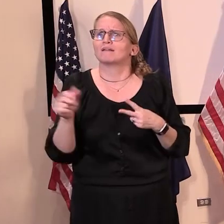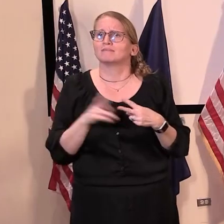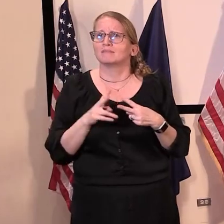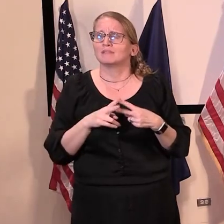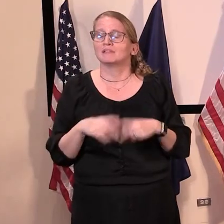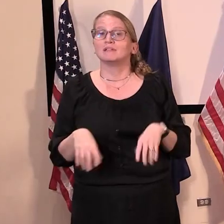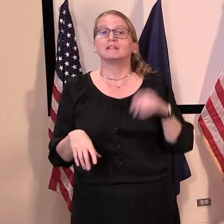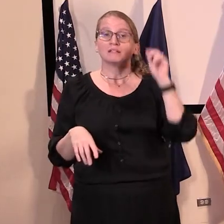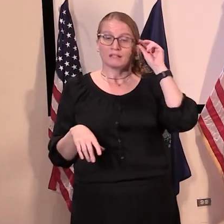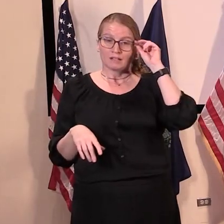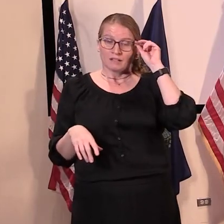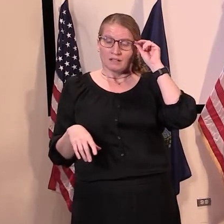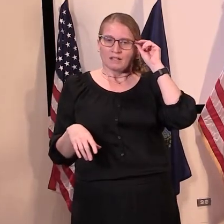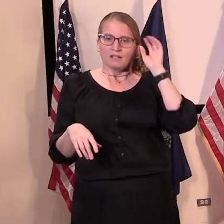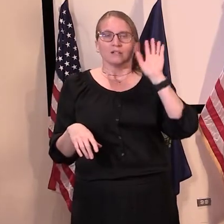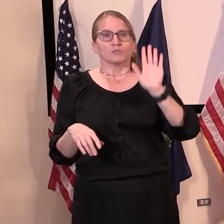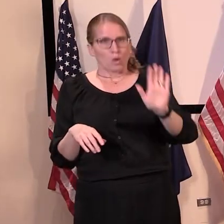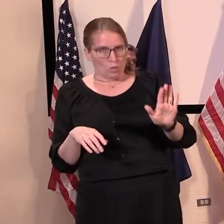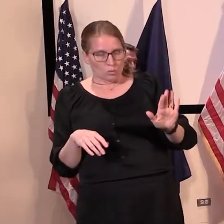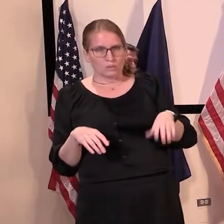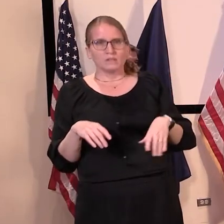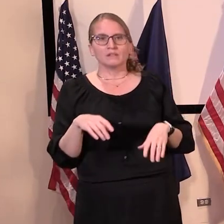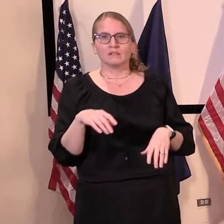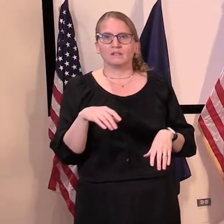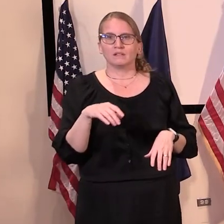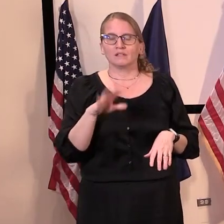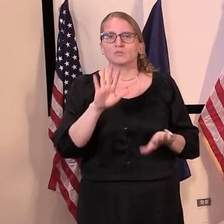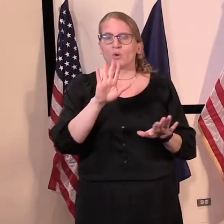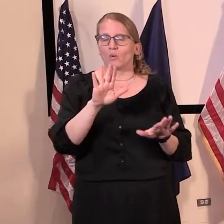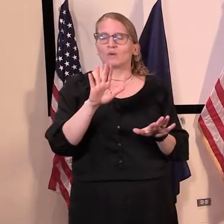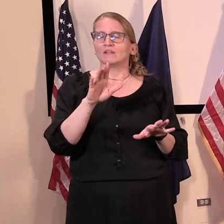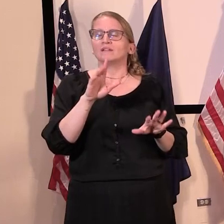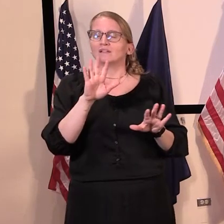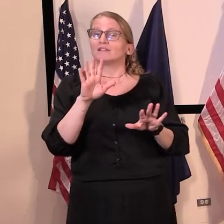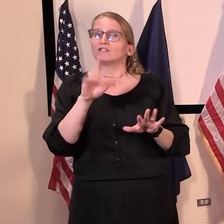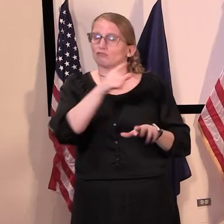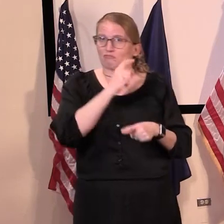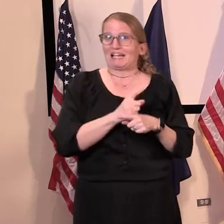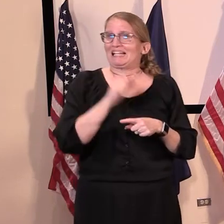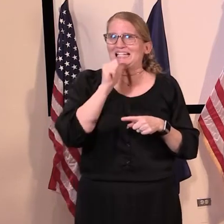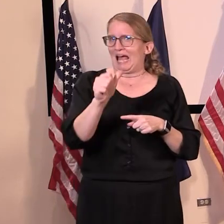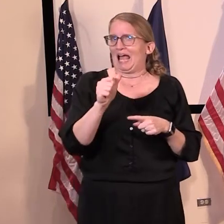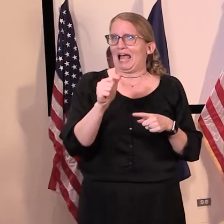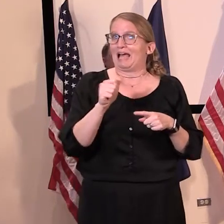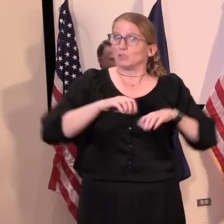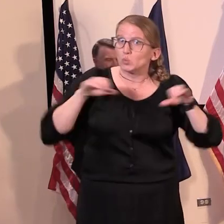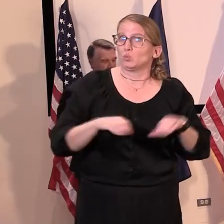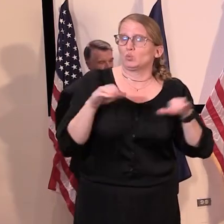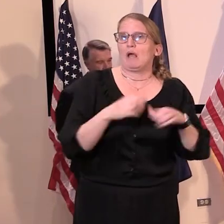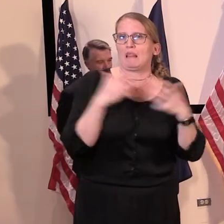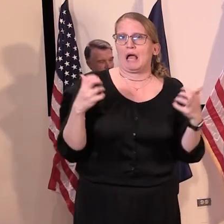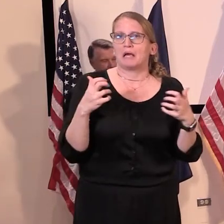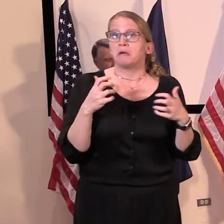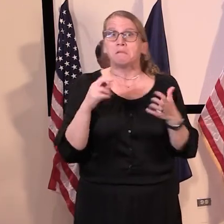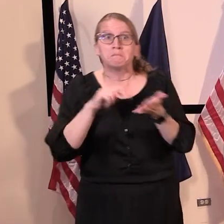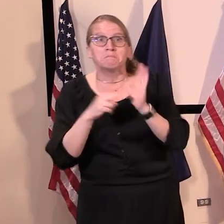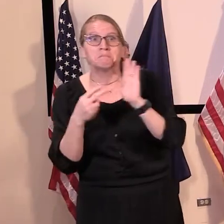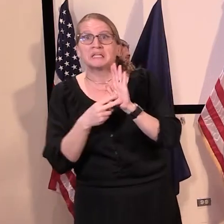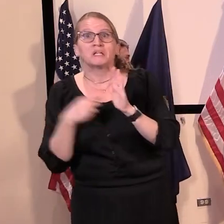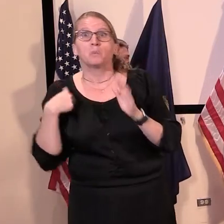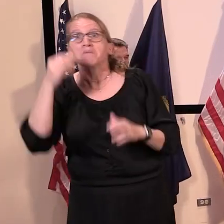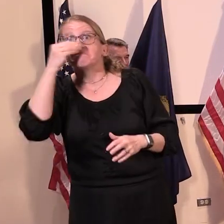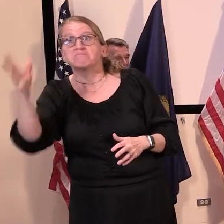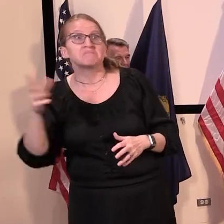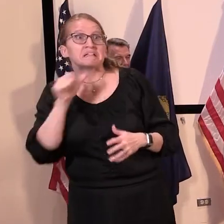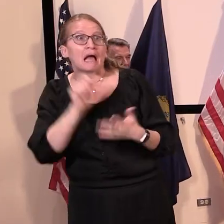don't conflate the fact that it isn't happening with it isn't a priority first of all. Um, we had an expert working group